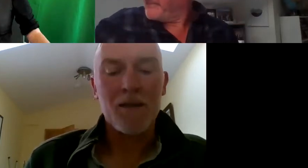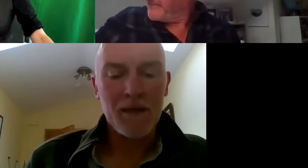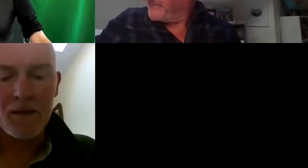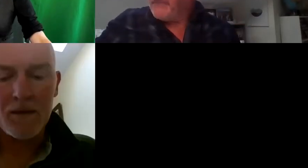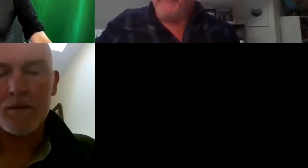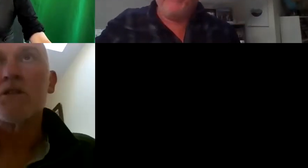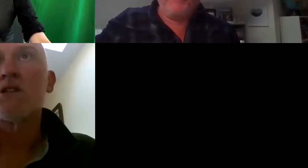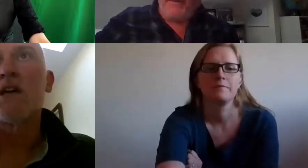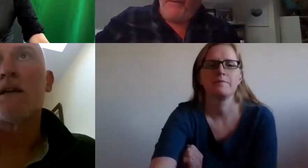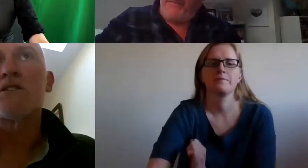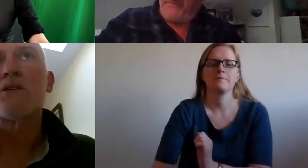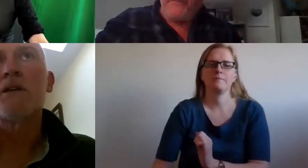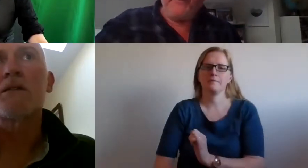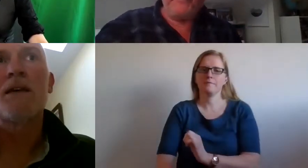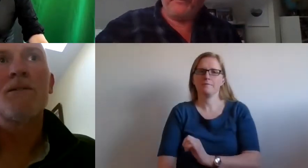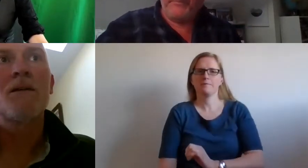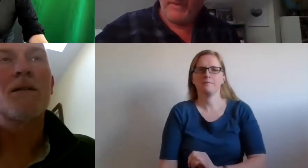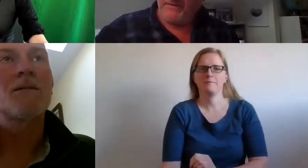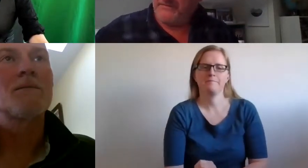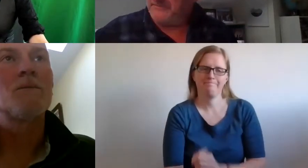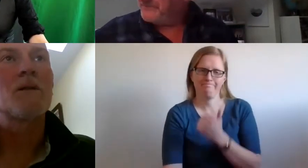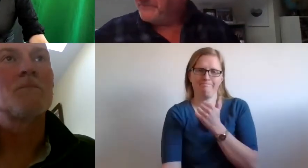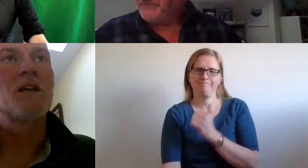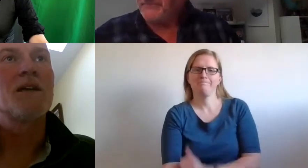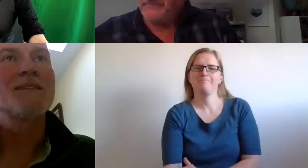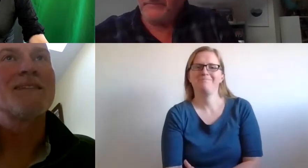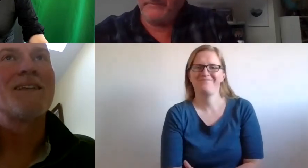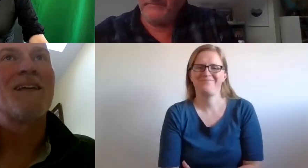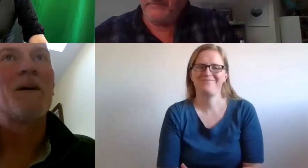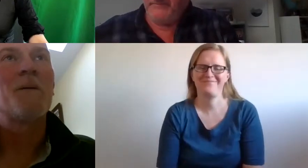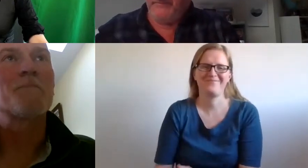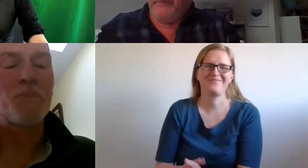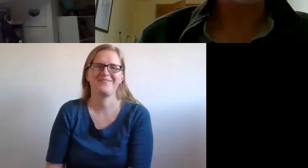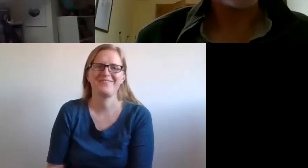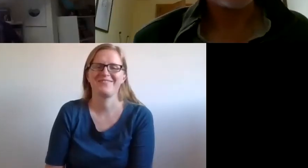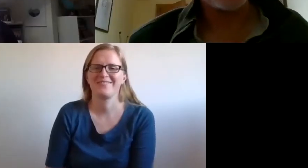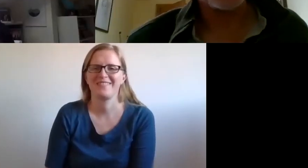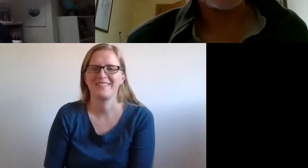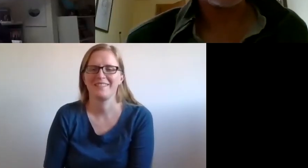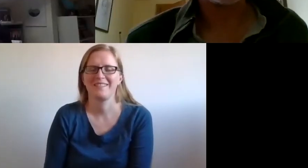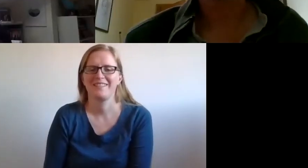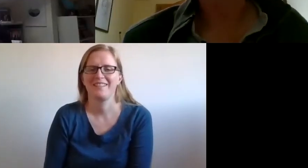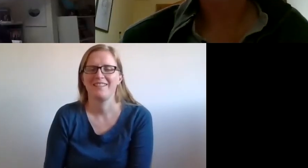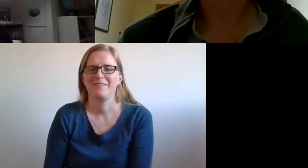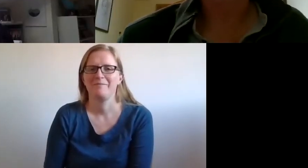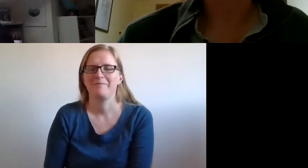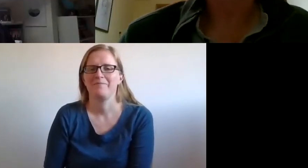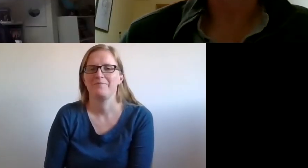I think Shelley is joining us now. Welcome, Shelley. Thank you very much,